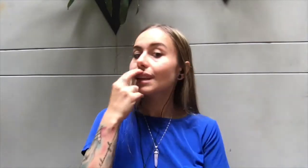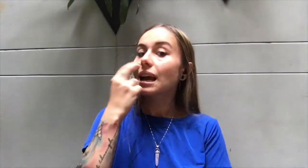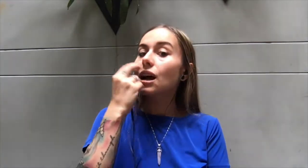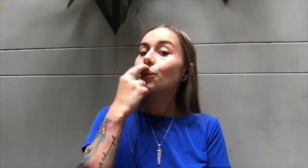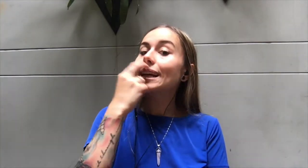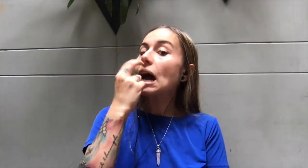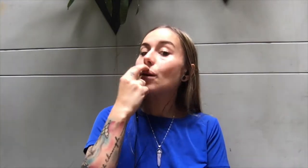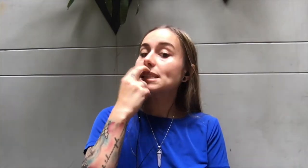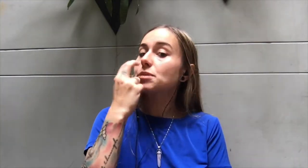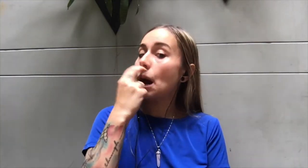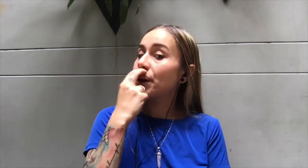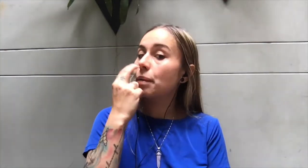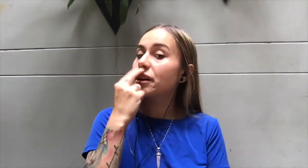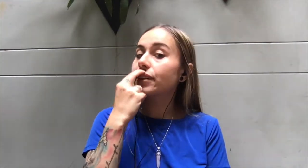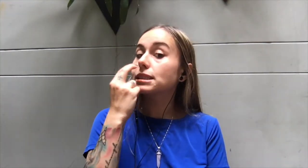Right now, as I'm tapping on my face.